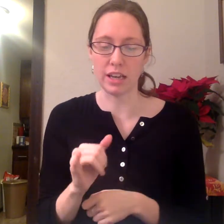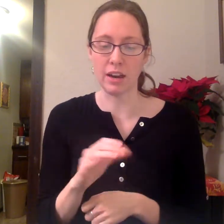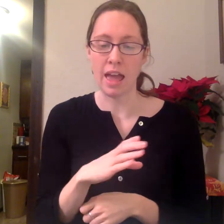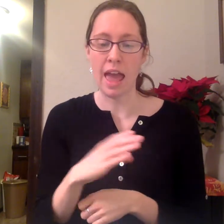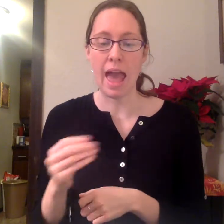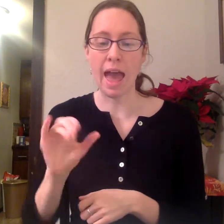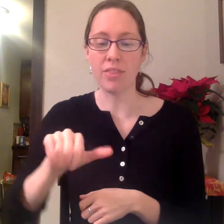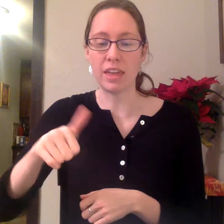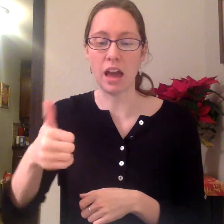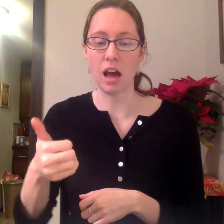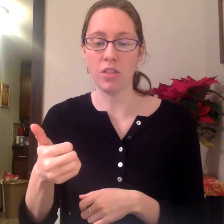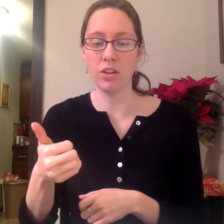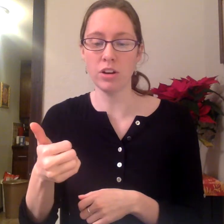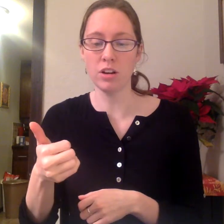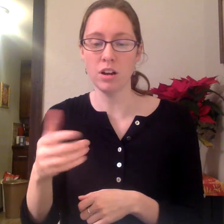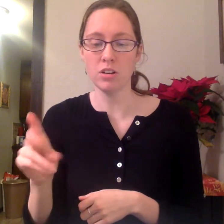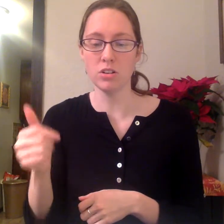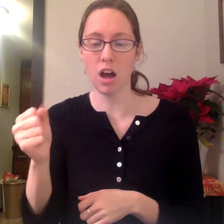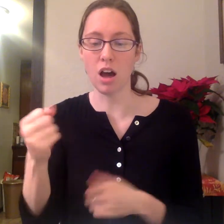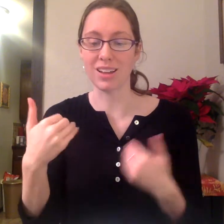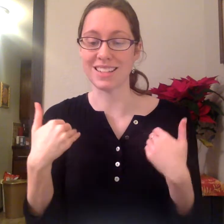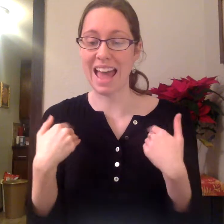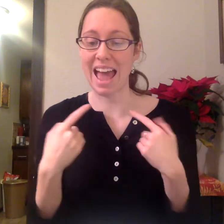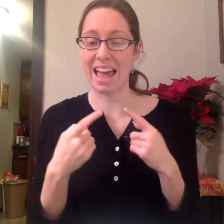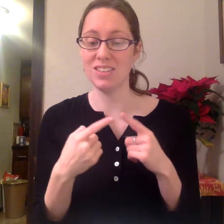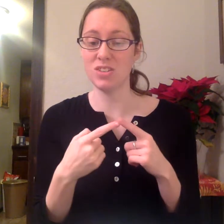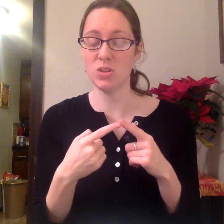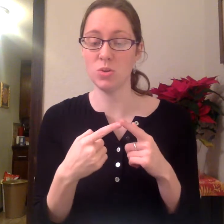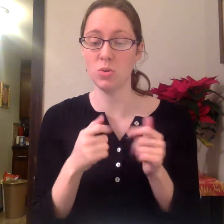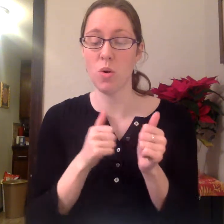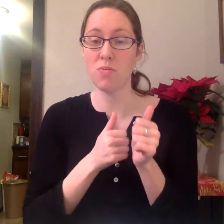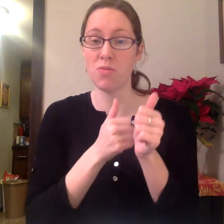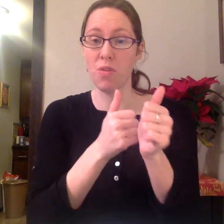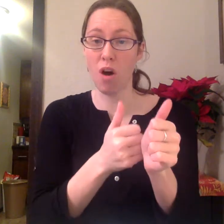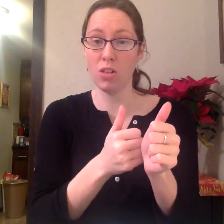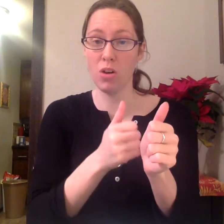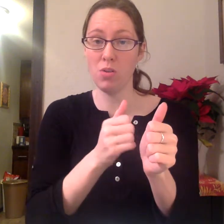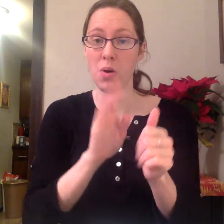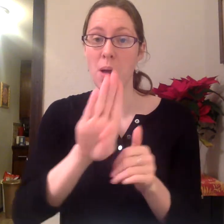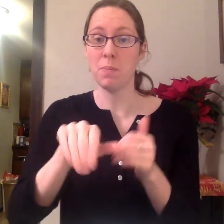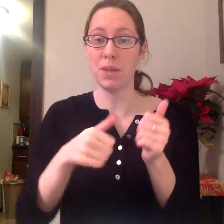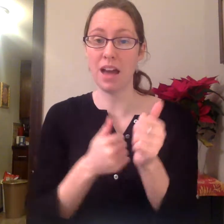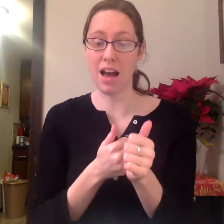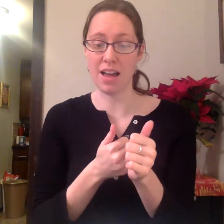and the other dogs had to follow behind.